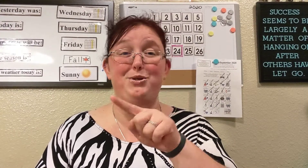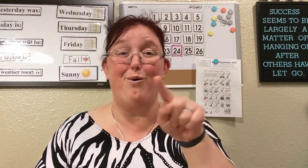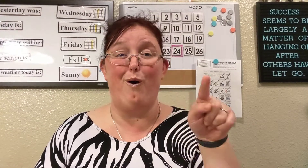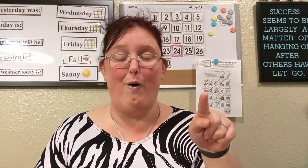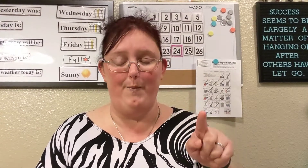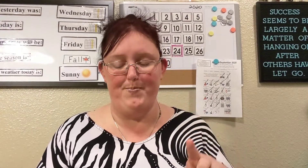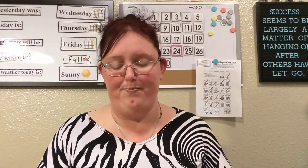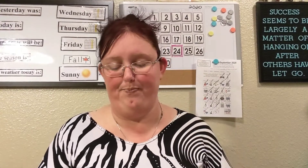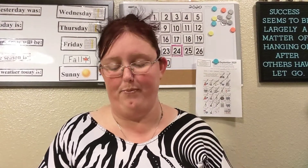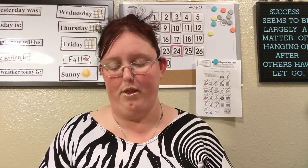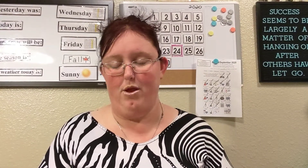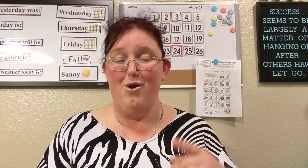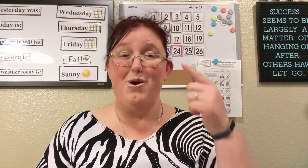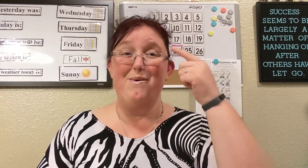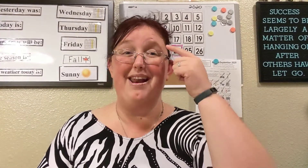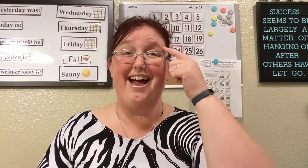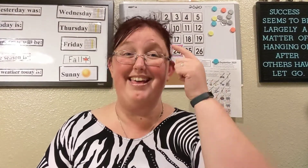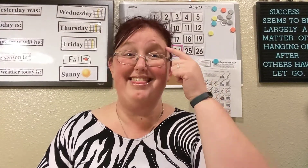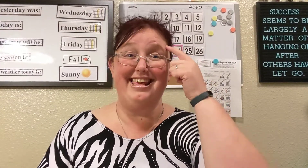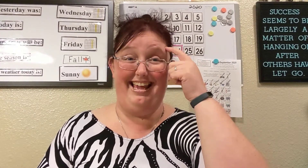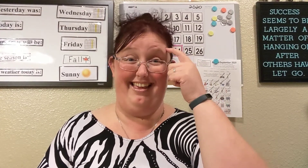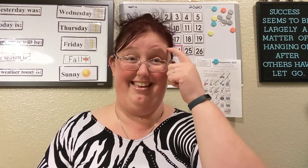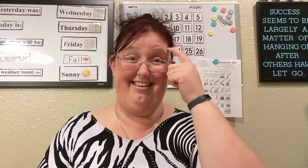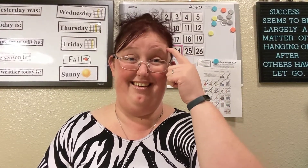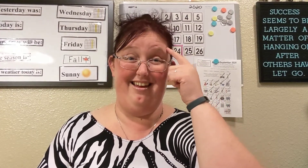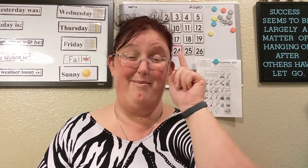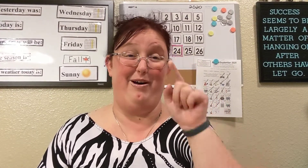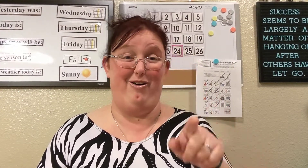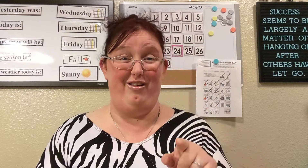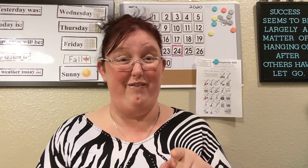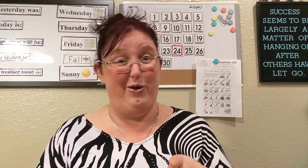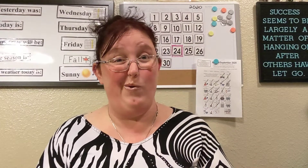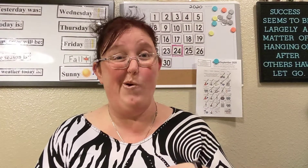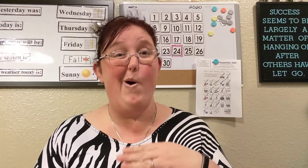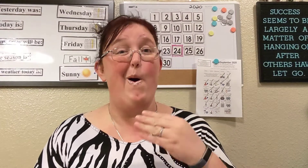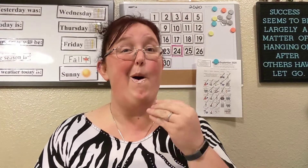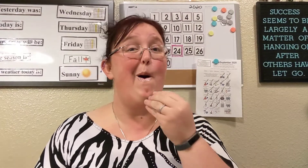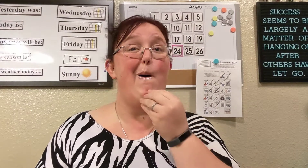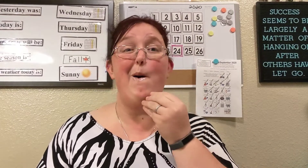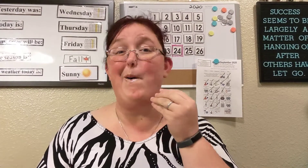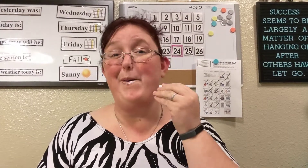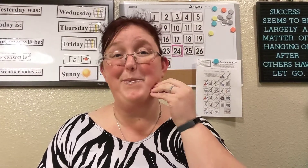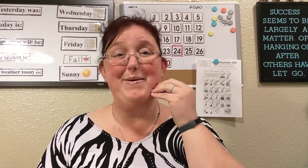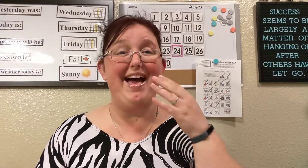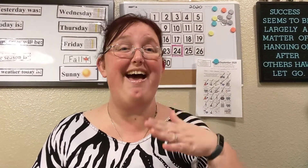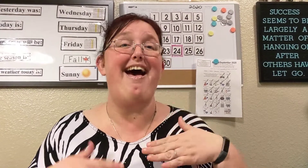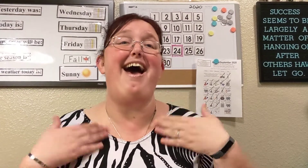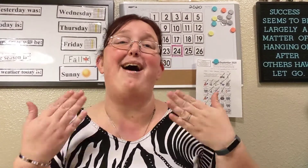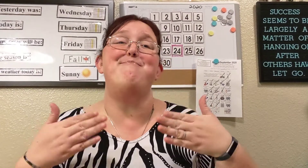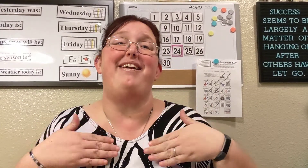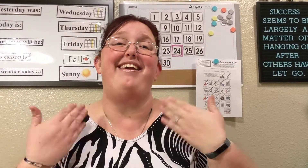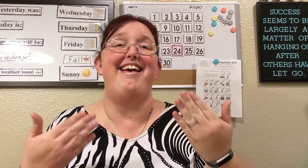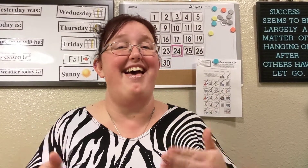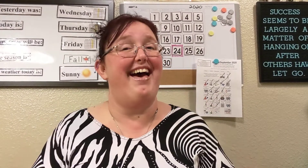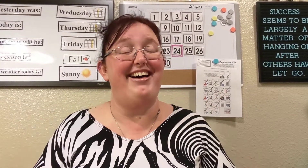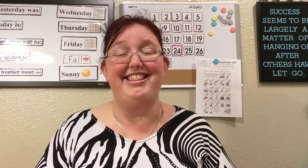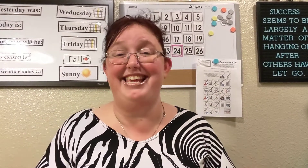you all when i think about all of you home happy healthy